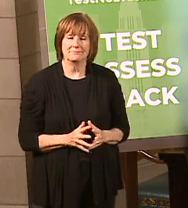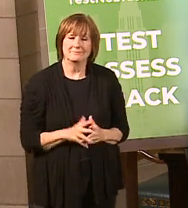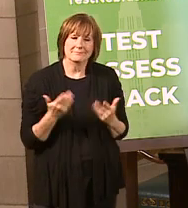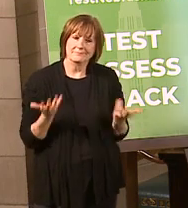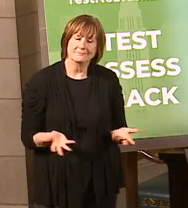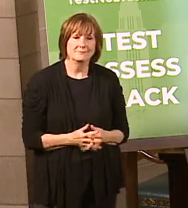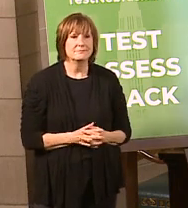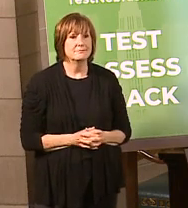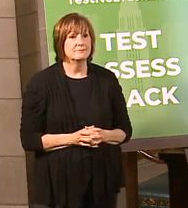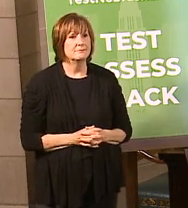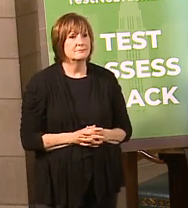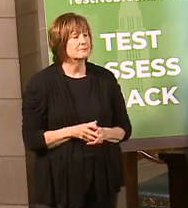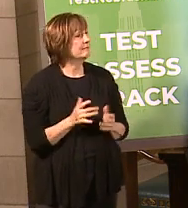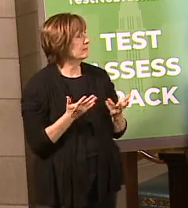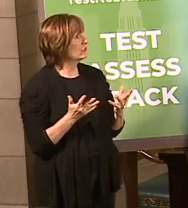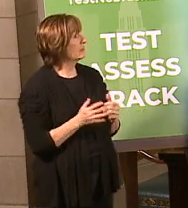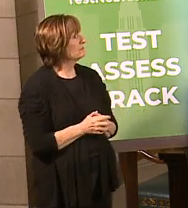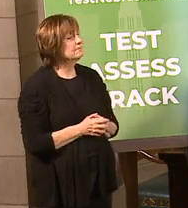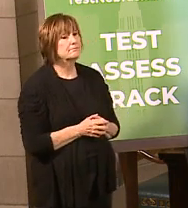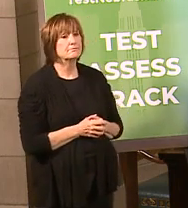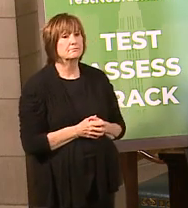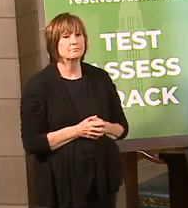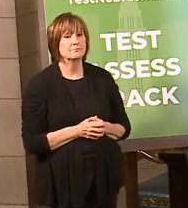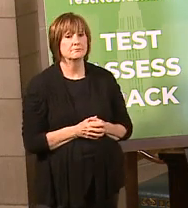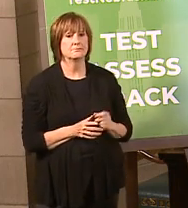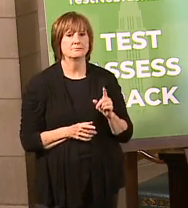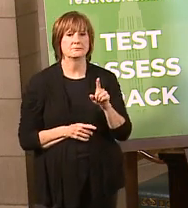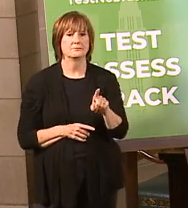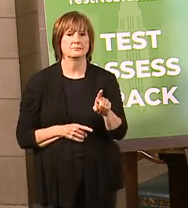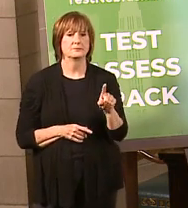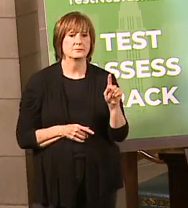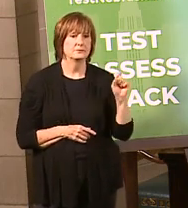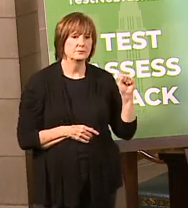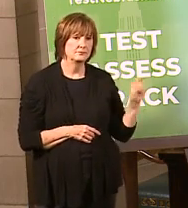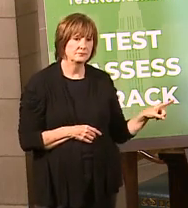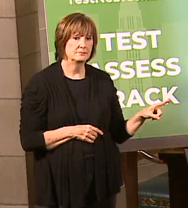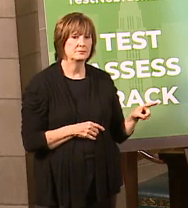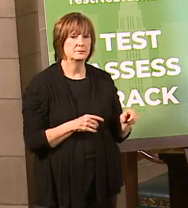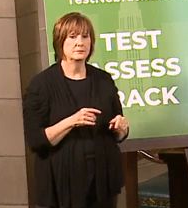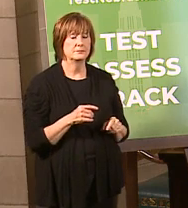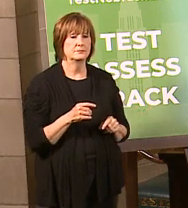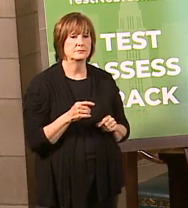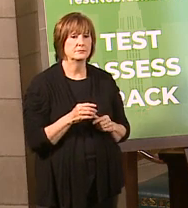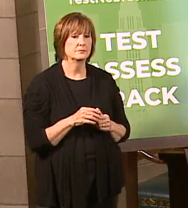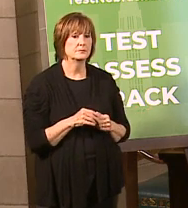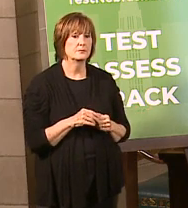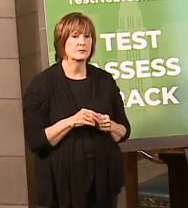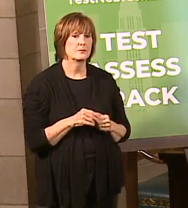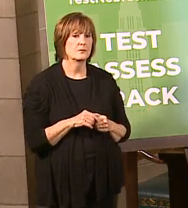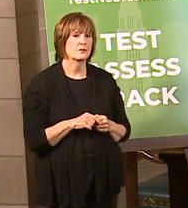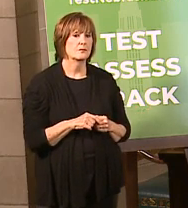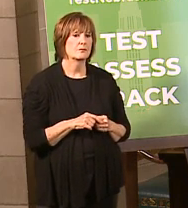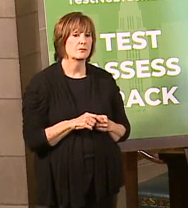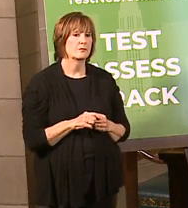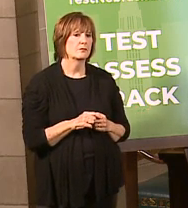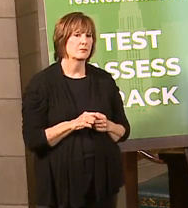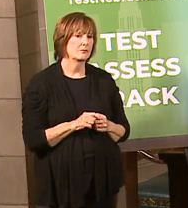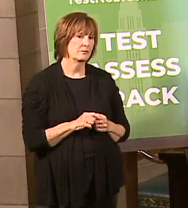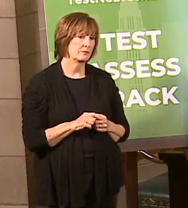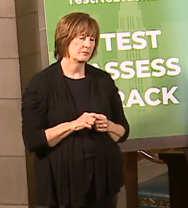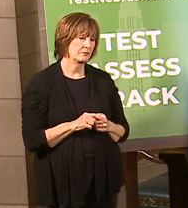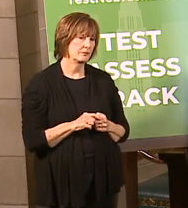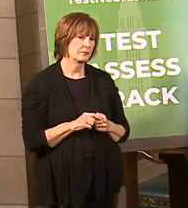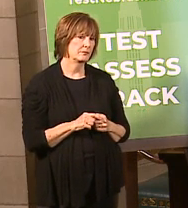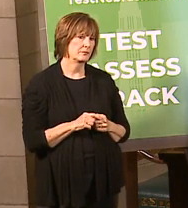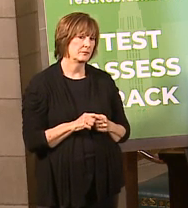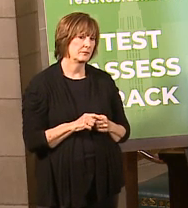Is that it, Taylor? That's all I got from you. Okay, great. Fred? Are the new DHMs identical with the DHMs for the other counties